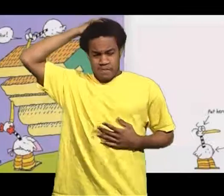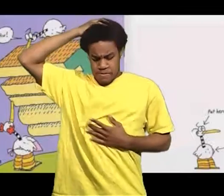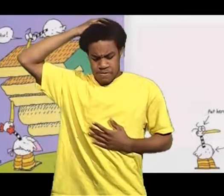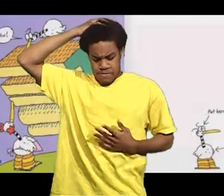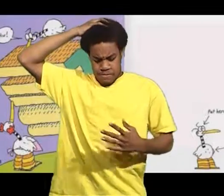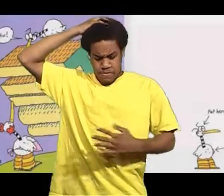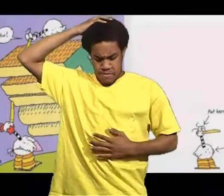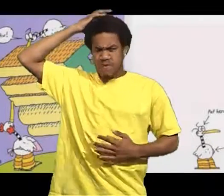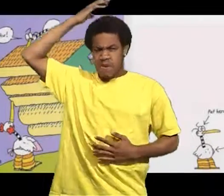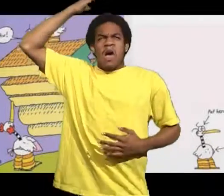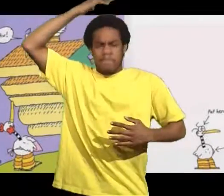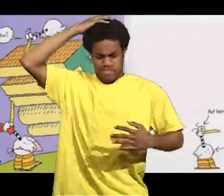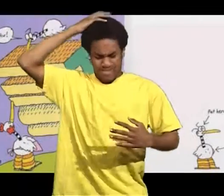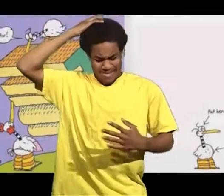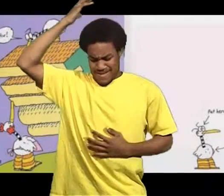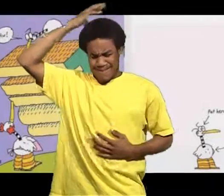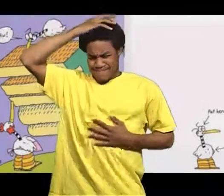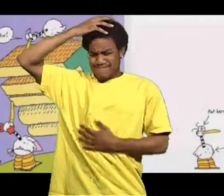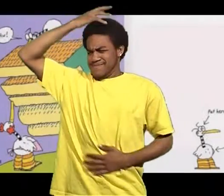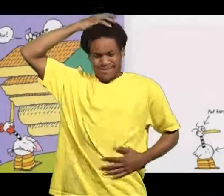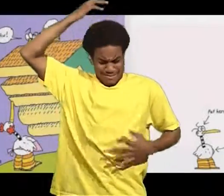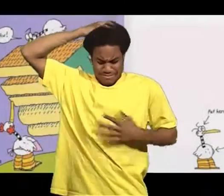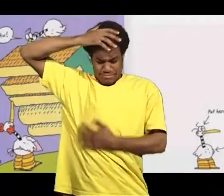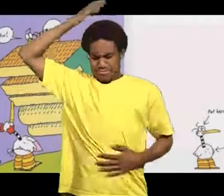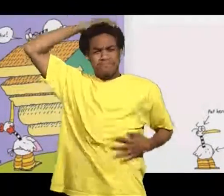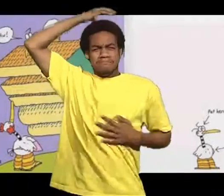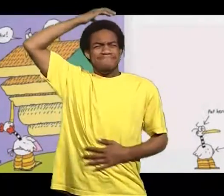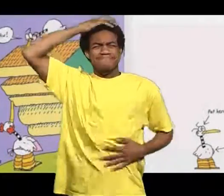So Sebastian tried rubbing his stomach and patting his head and he couldn't do it.